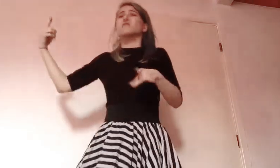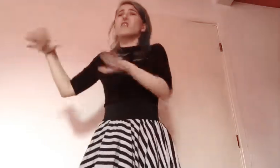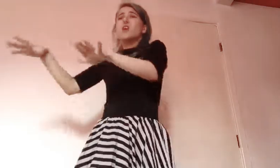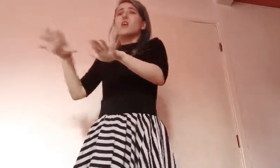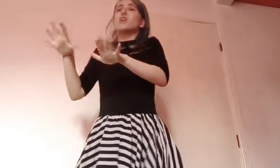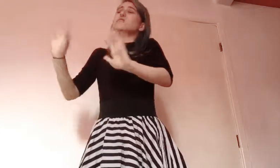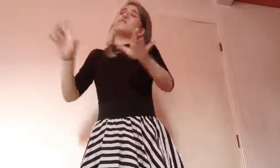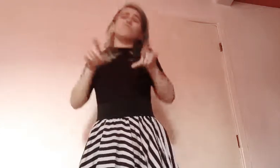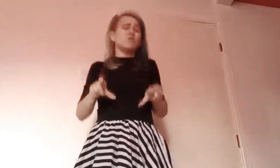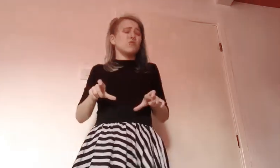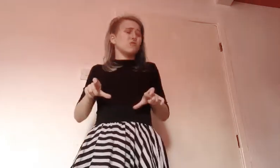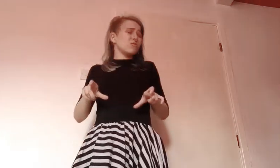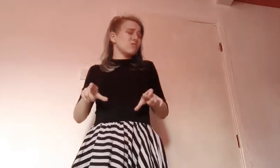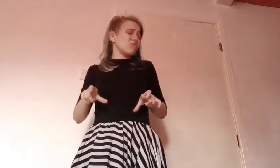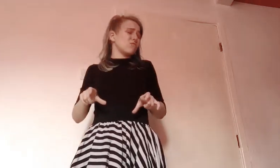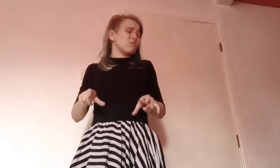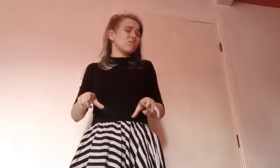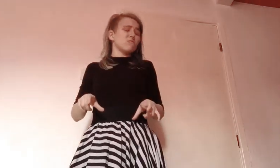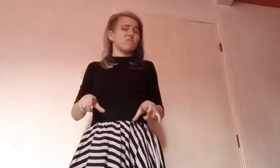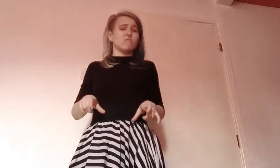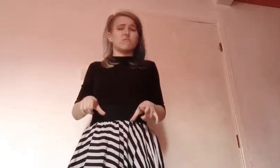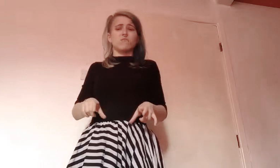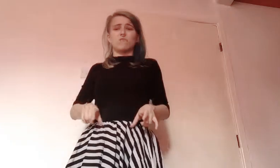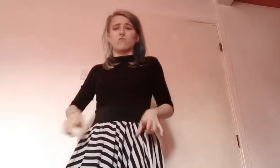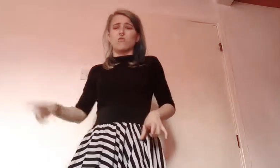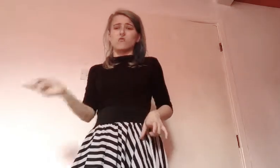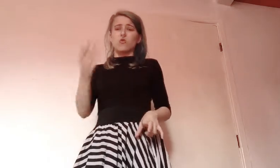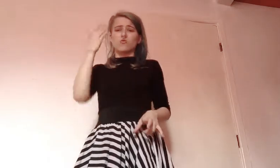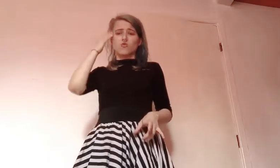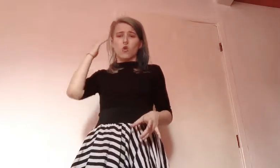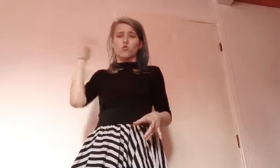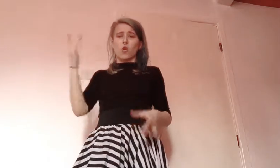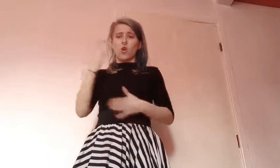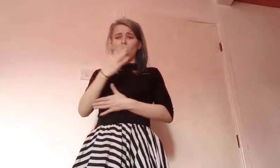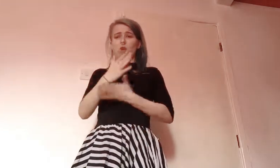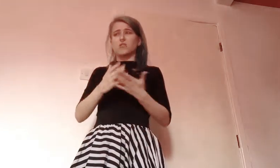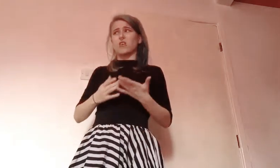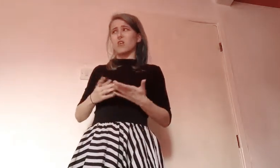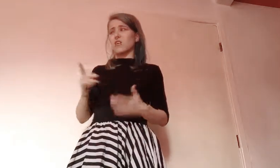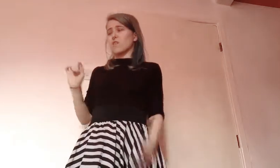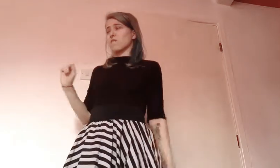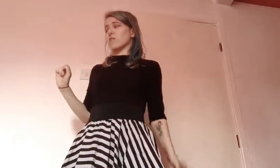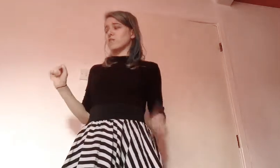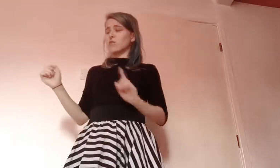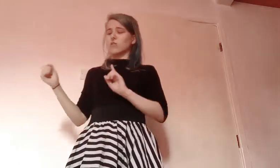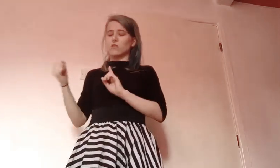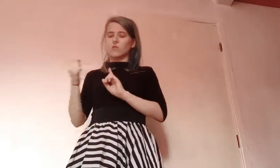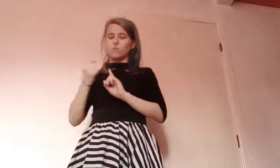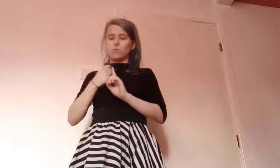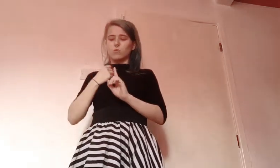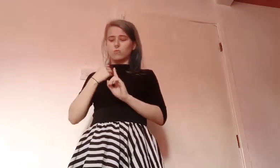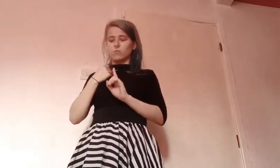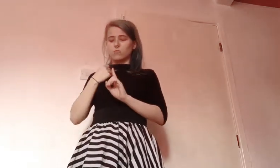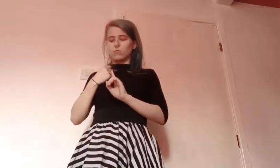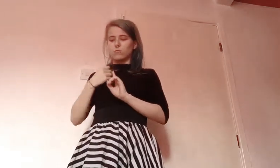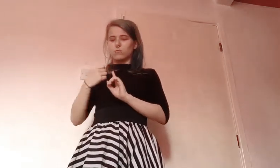sudden moves You don't know the half of the abuse